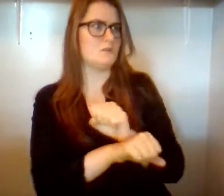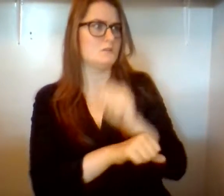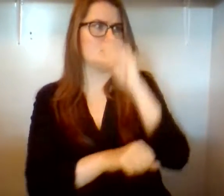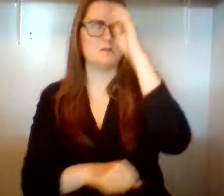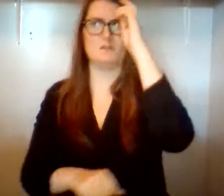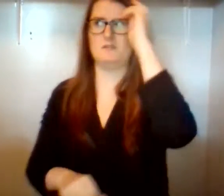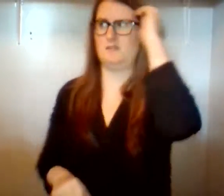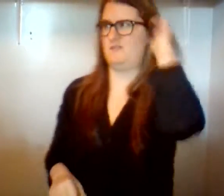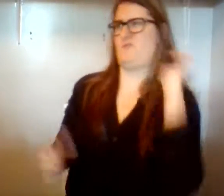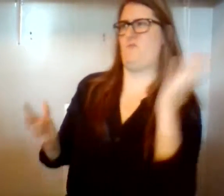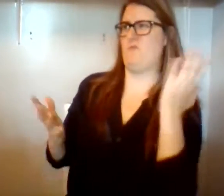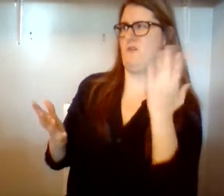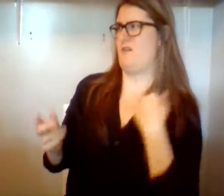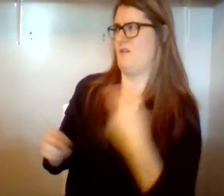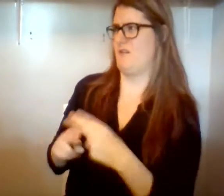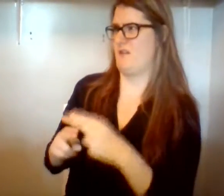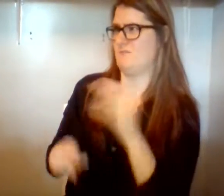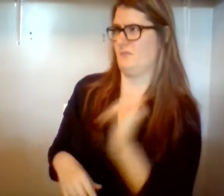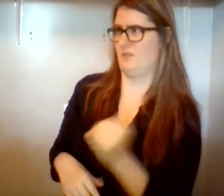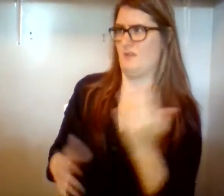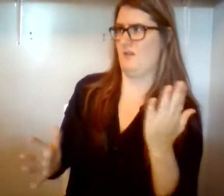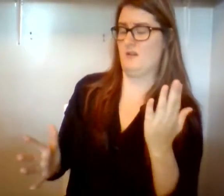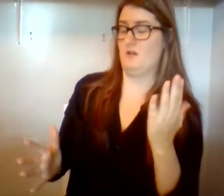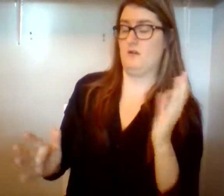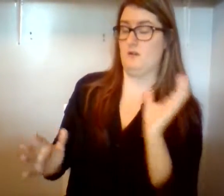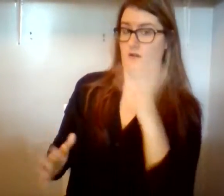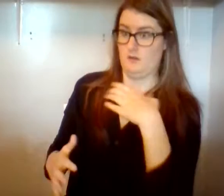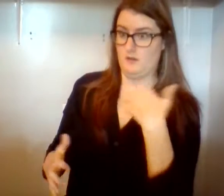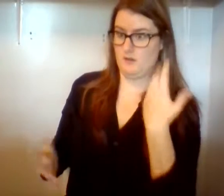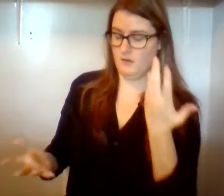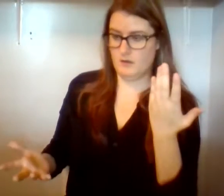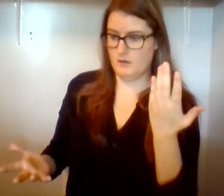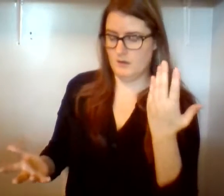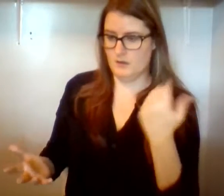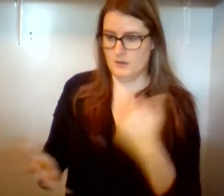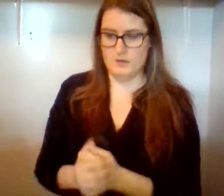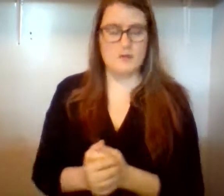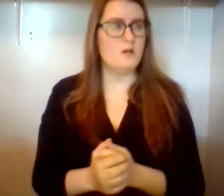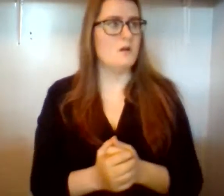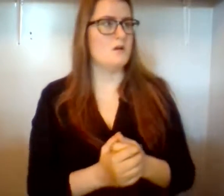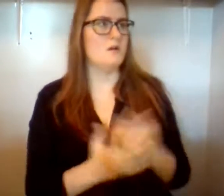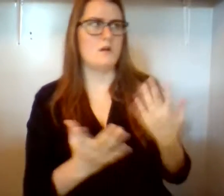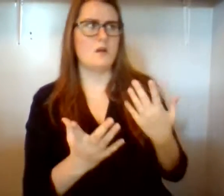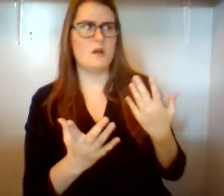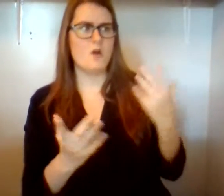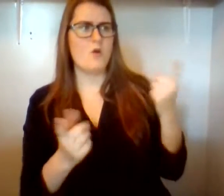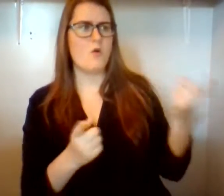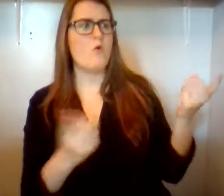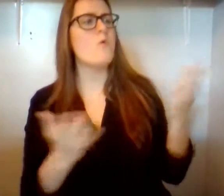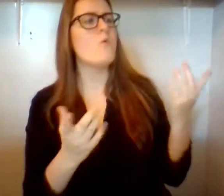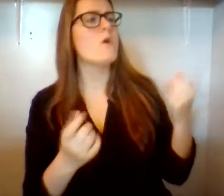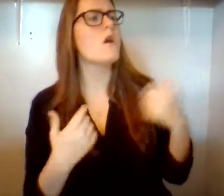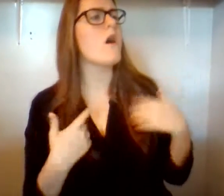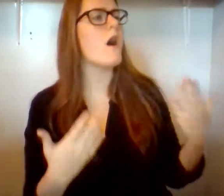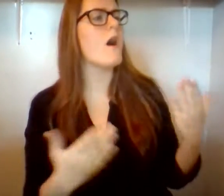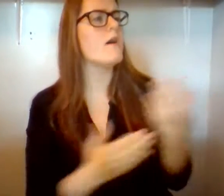The voice demanded. Moses looked. It's my shepherd's staff. Throw it on the ground.